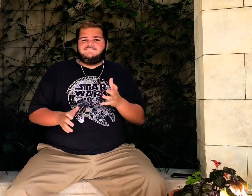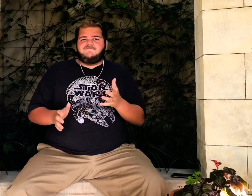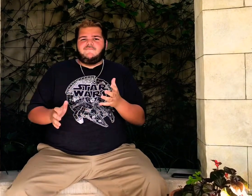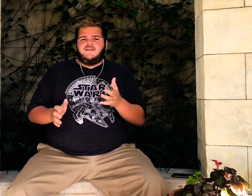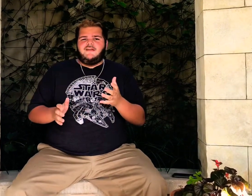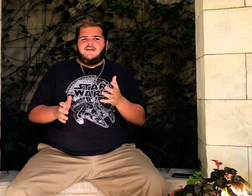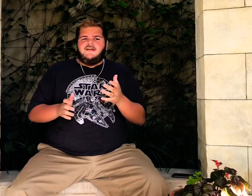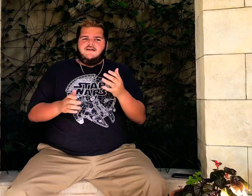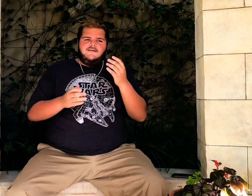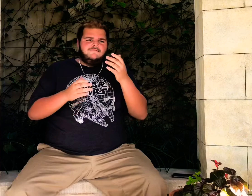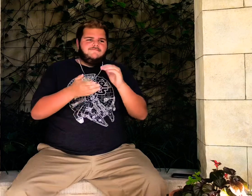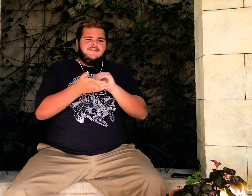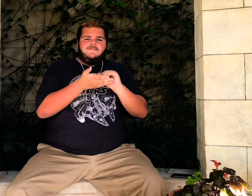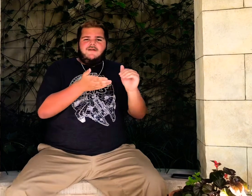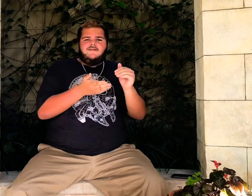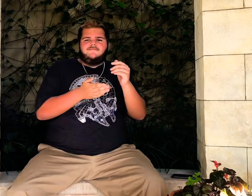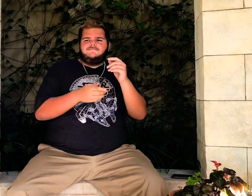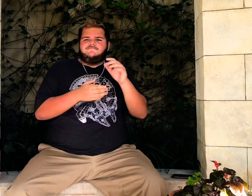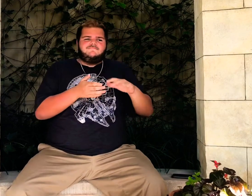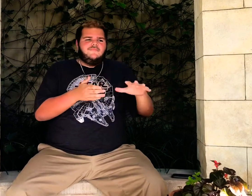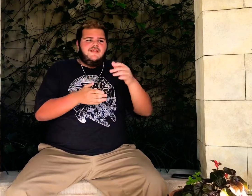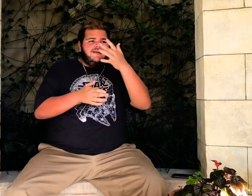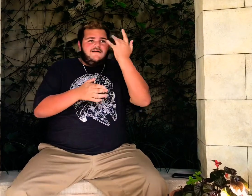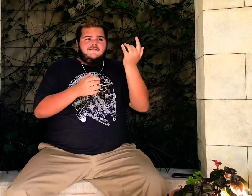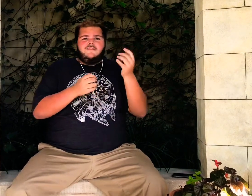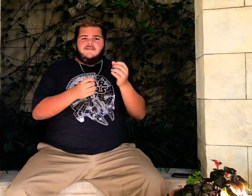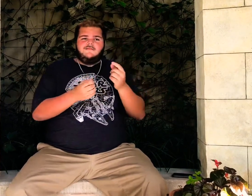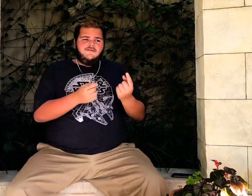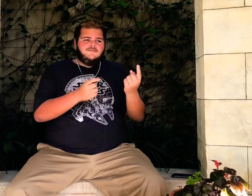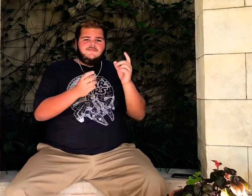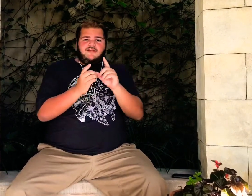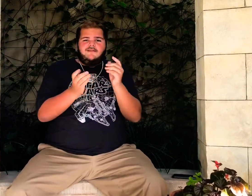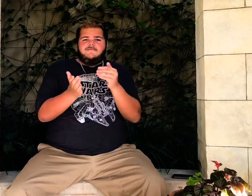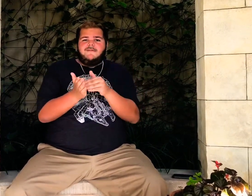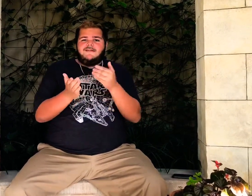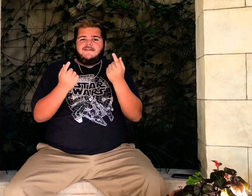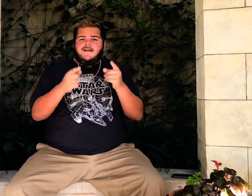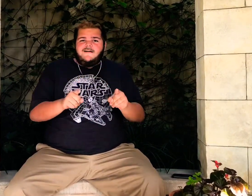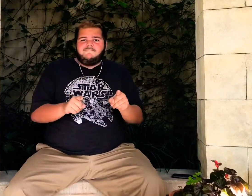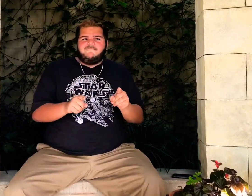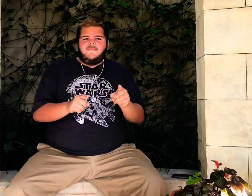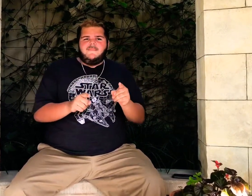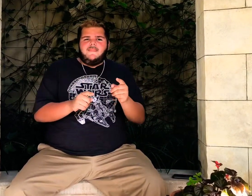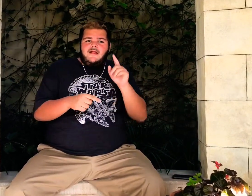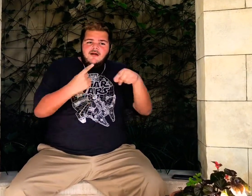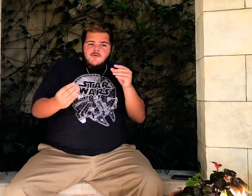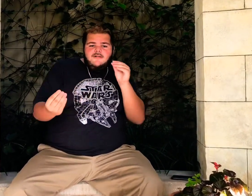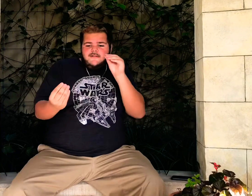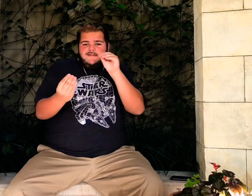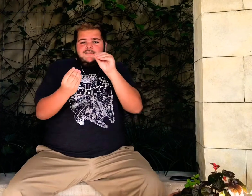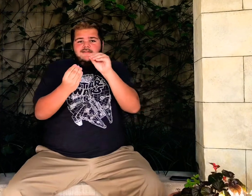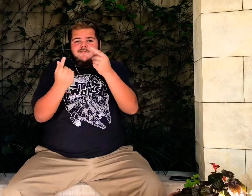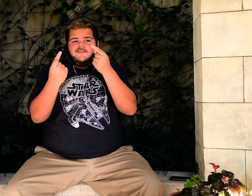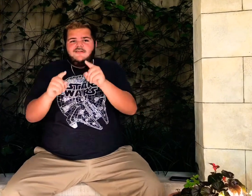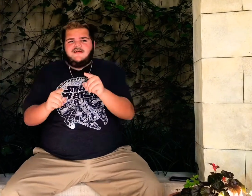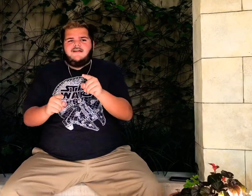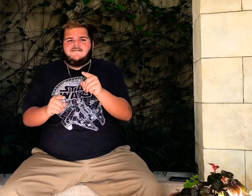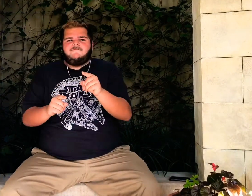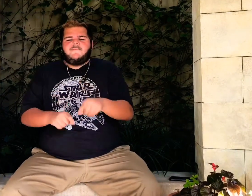Forgiving just about Forget, let him take you on a first date again And when you leave it for a kiss I